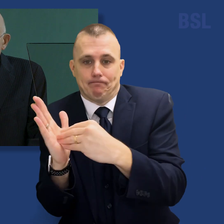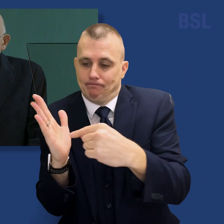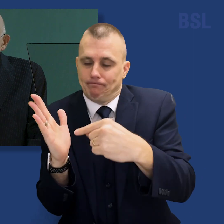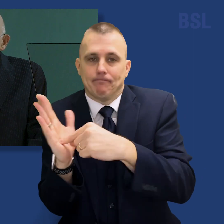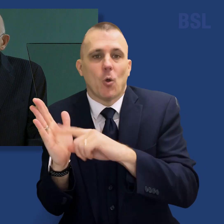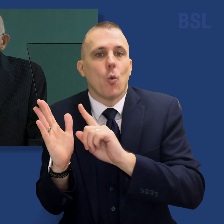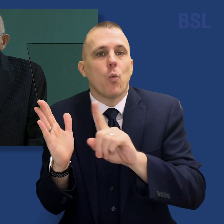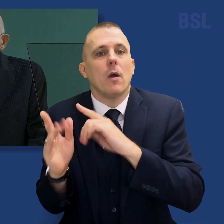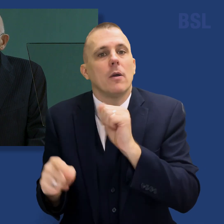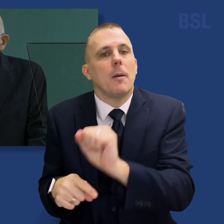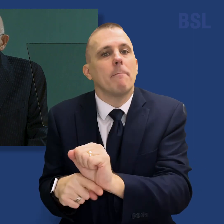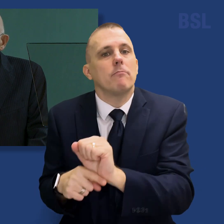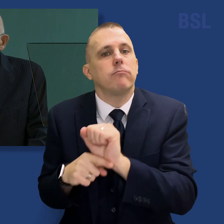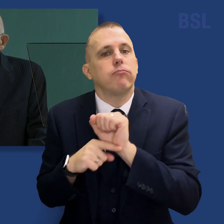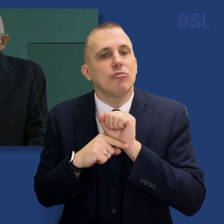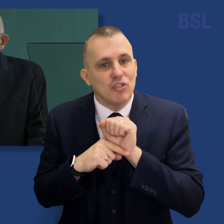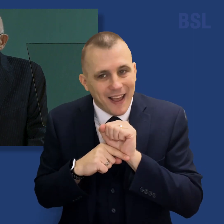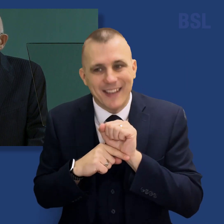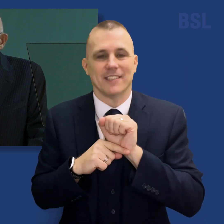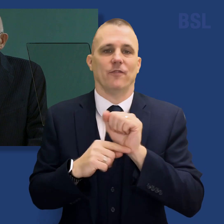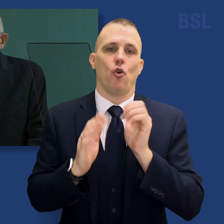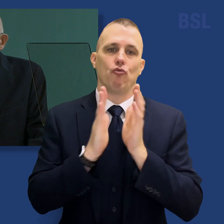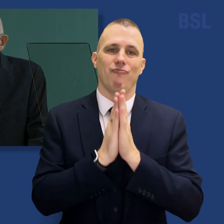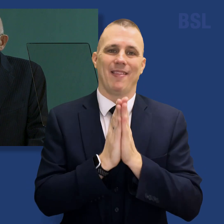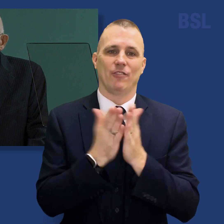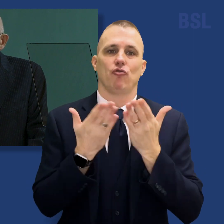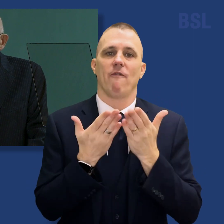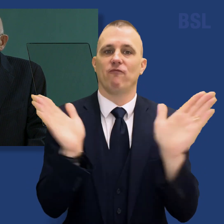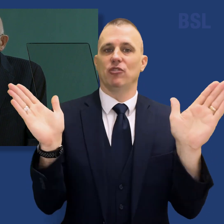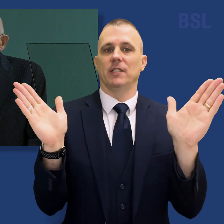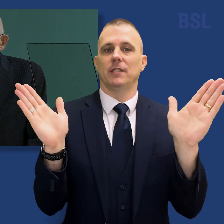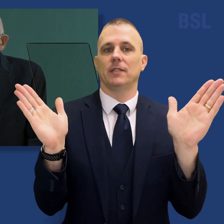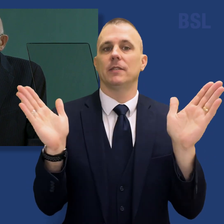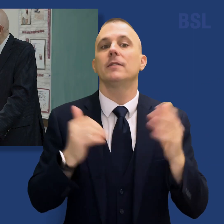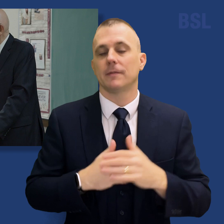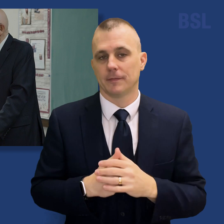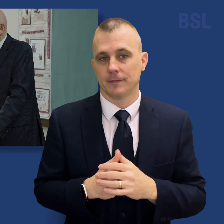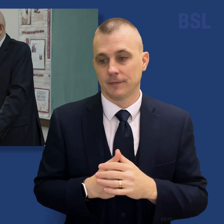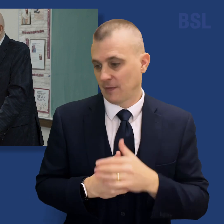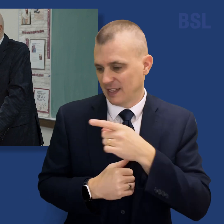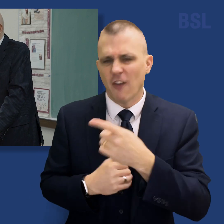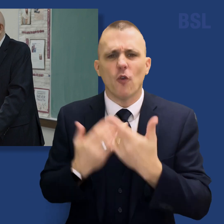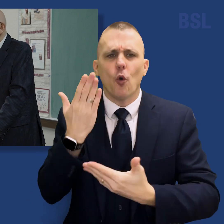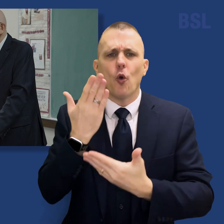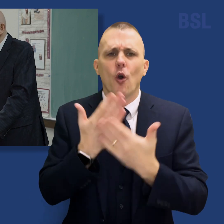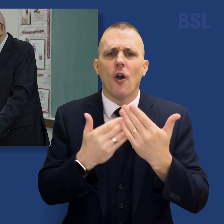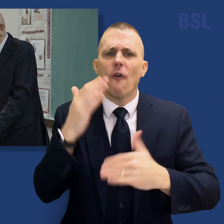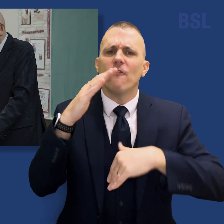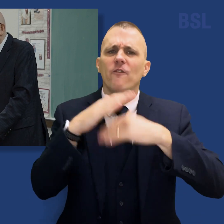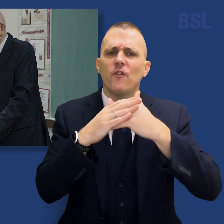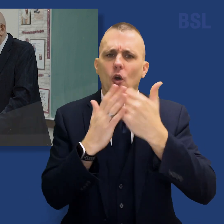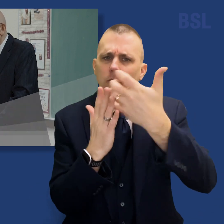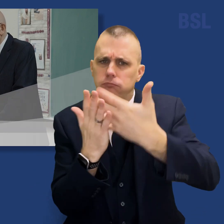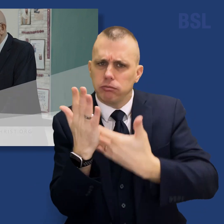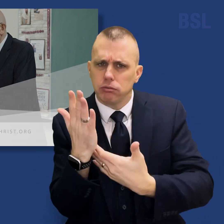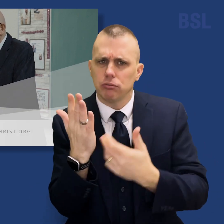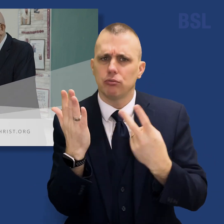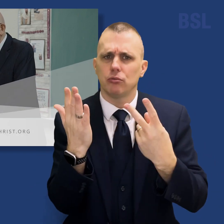necessary protections for religious freedom. For the complete statement dated February 11, 2023,